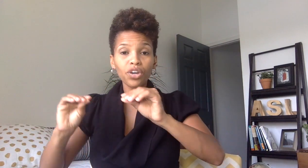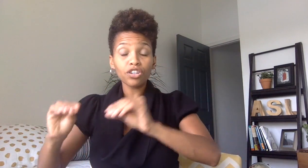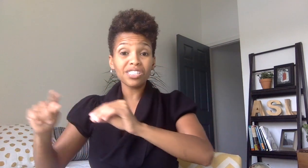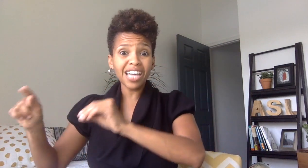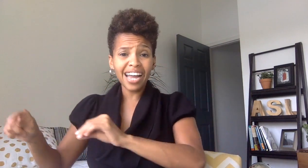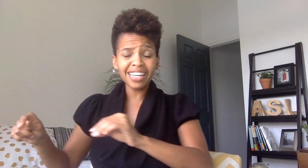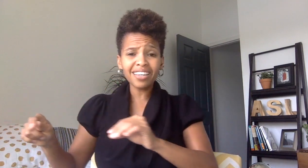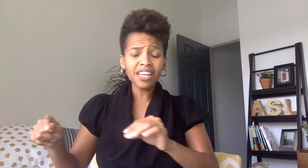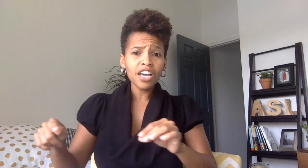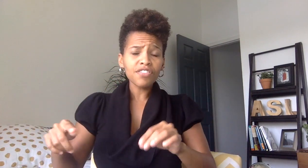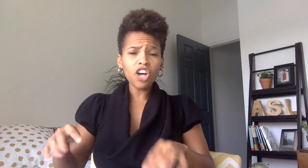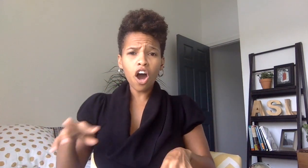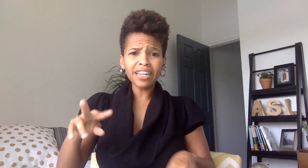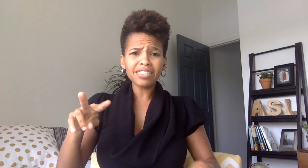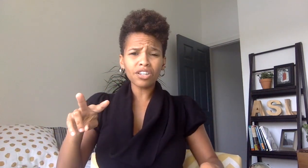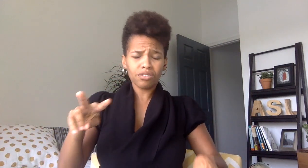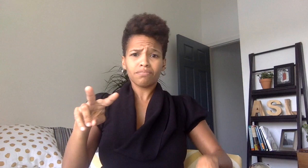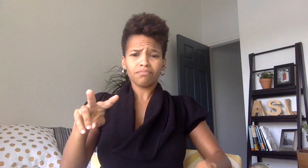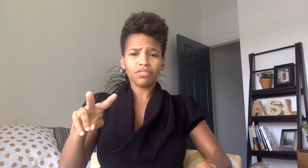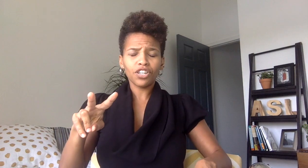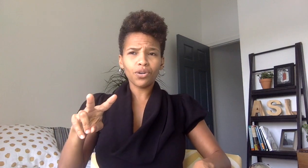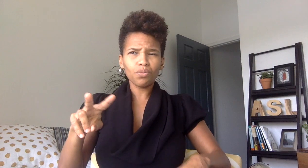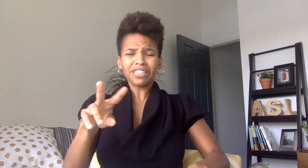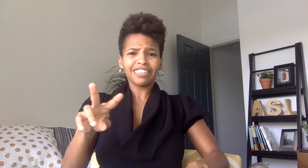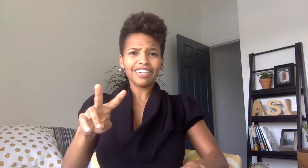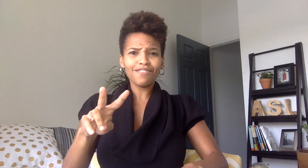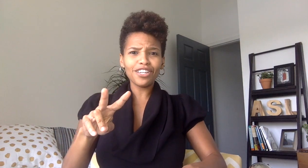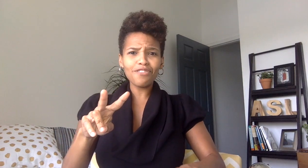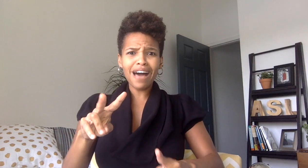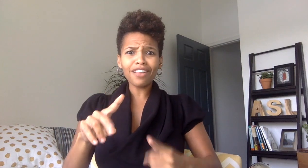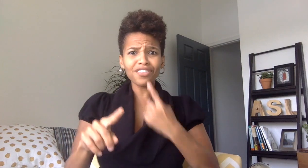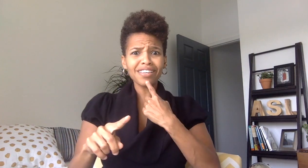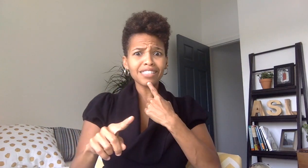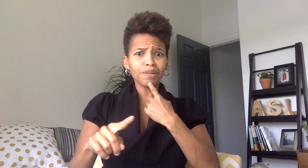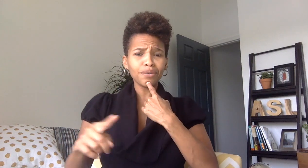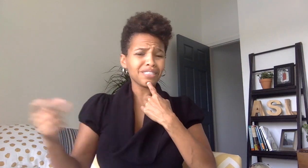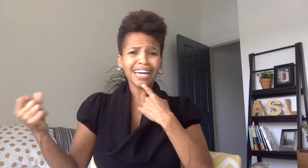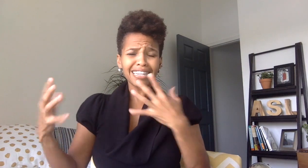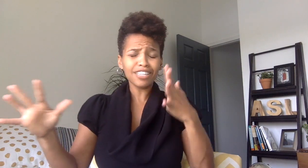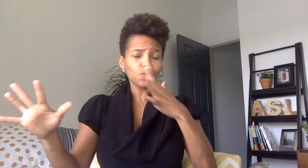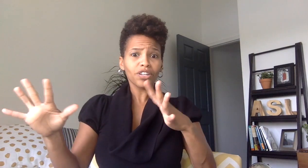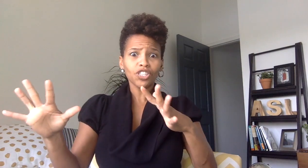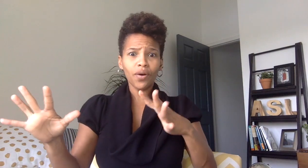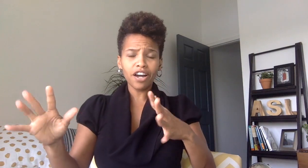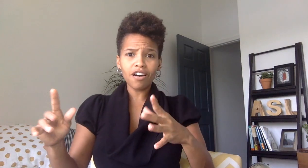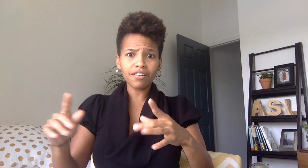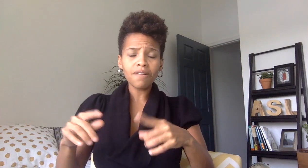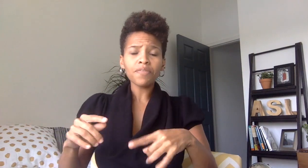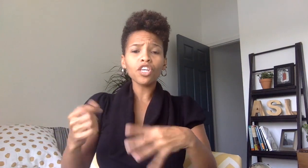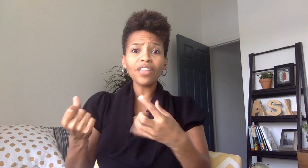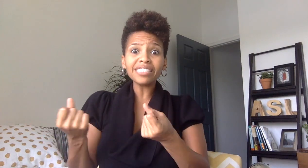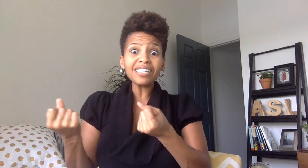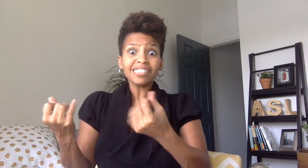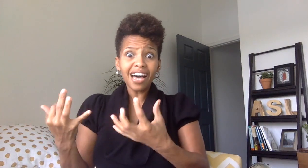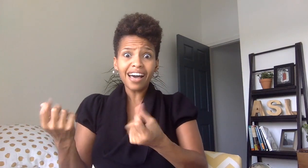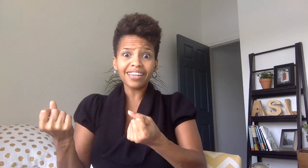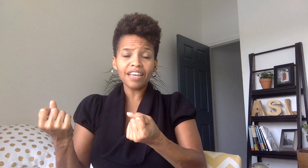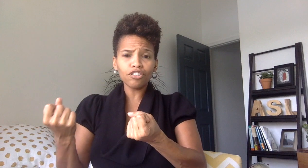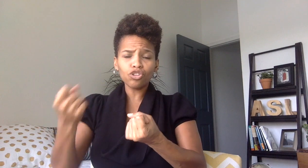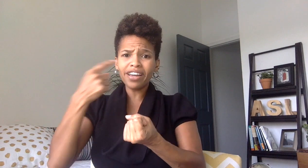are signing the audience goes you know what we you mouthed this but you signed this what's going on you know they see the sign and they're trying